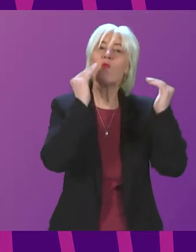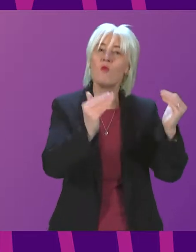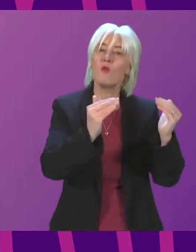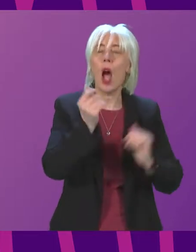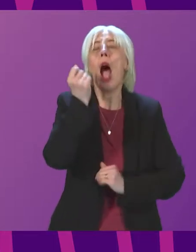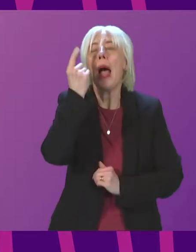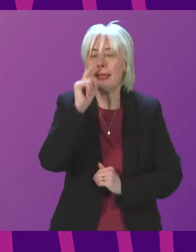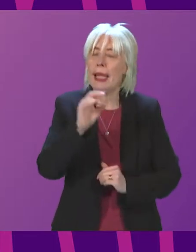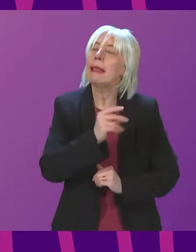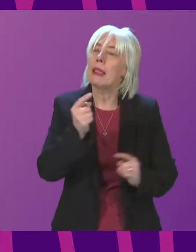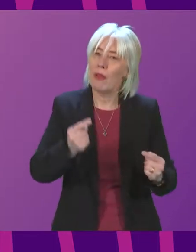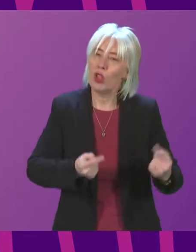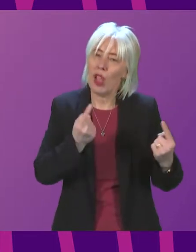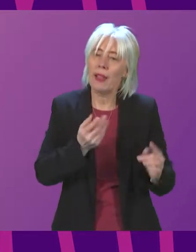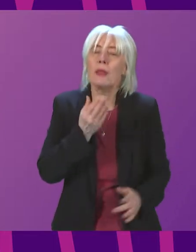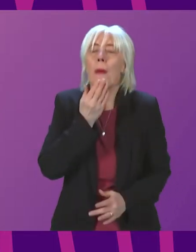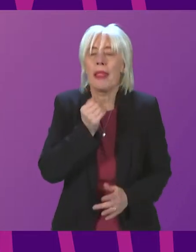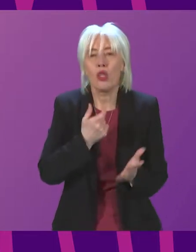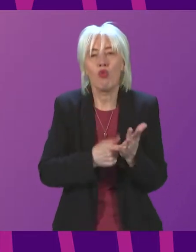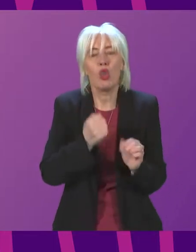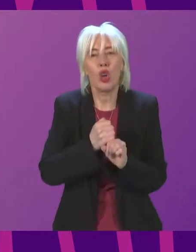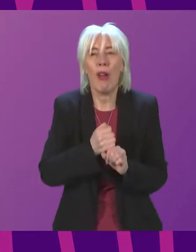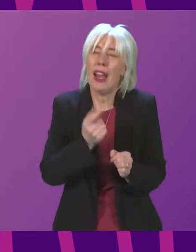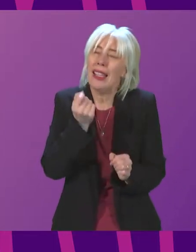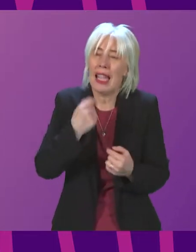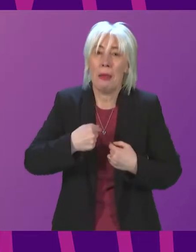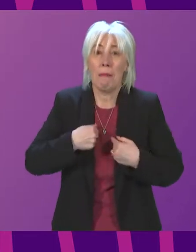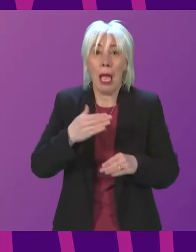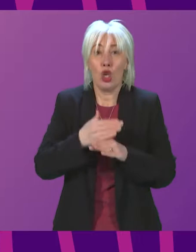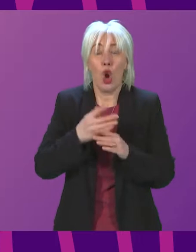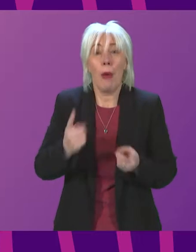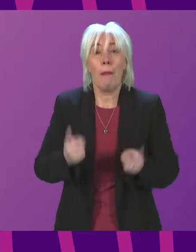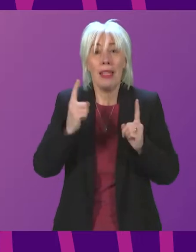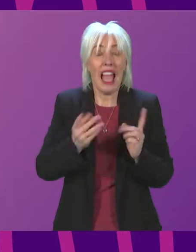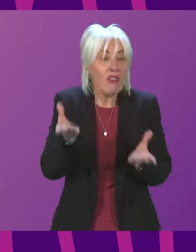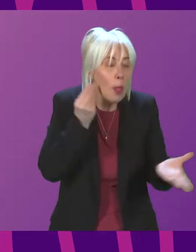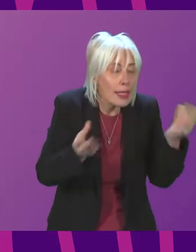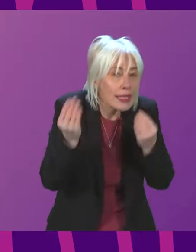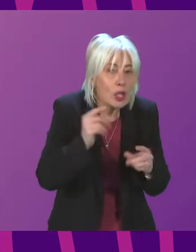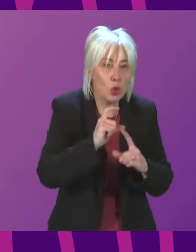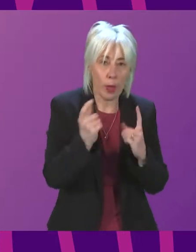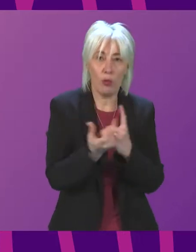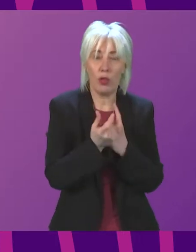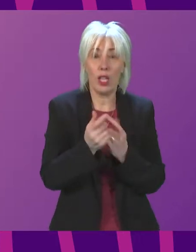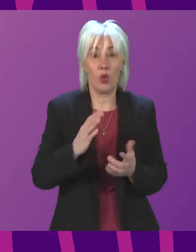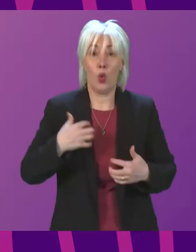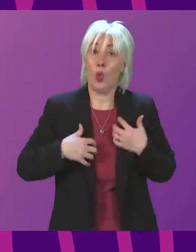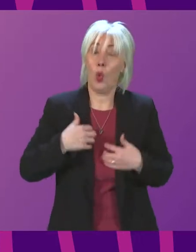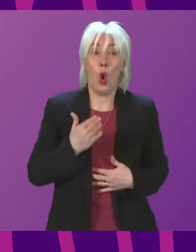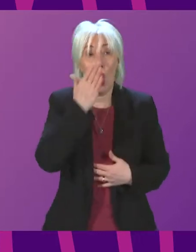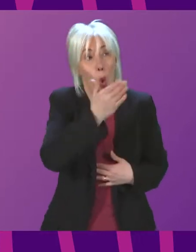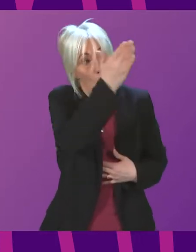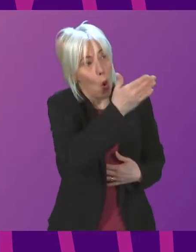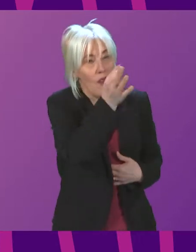today but I hope that she will understand that my job as Minister is also to listen to communities. So I am very keen to visit our island communities